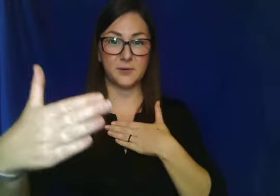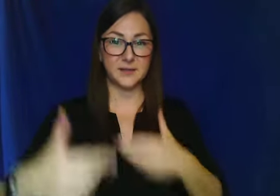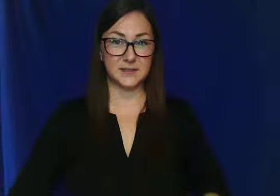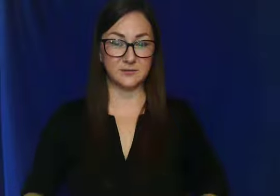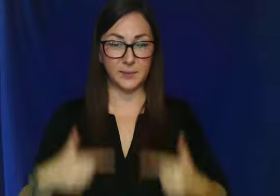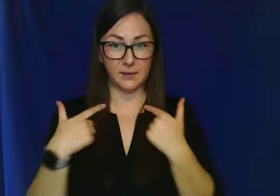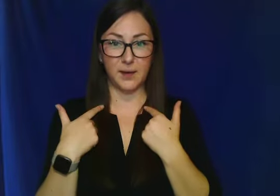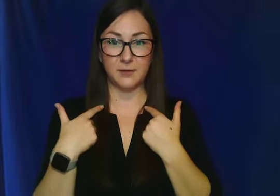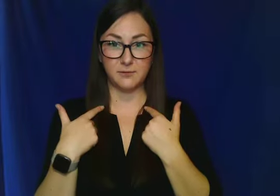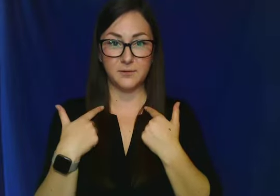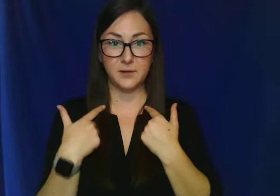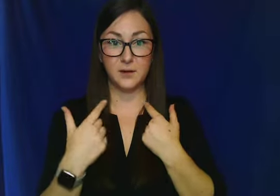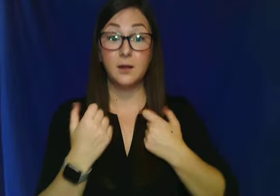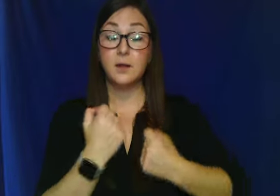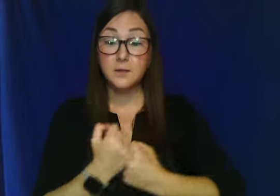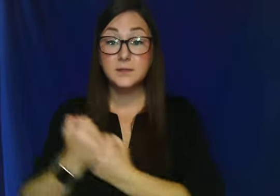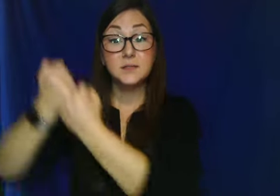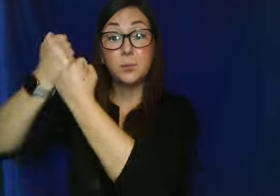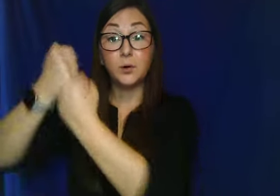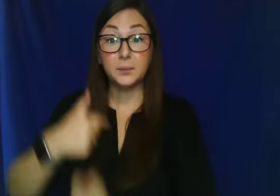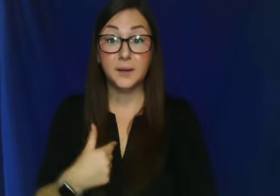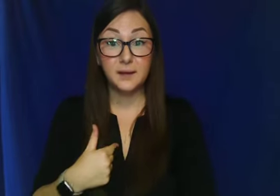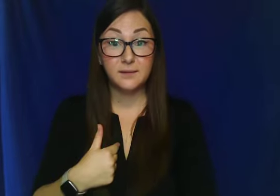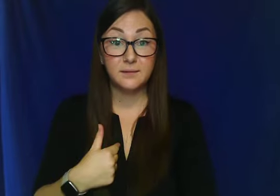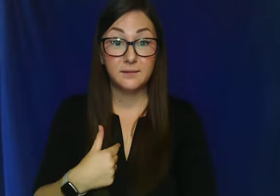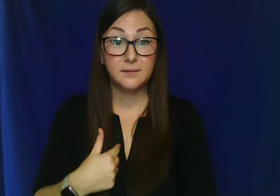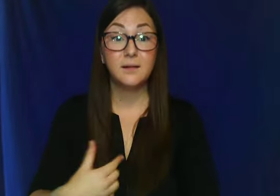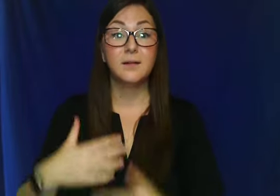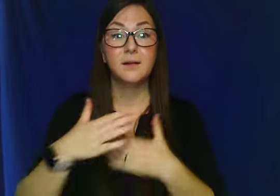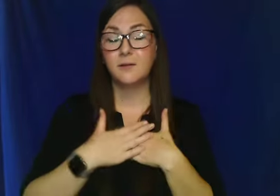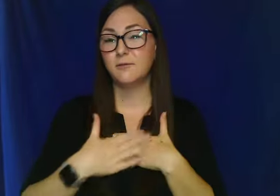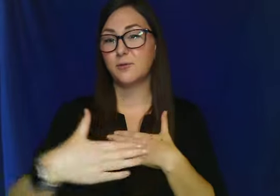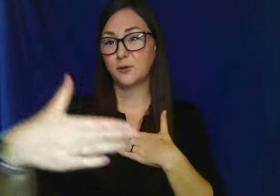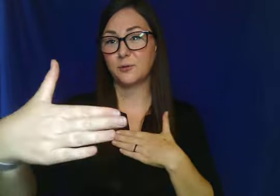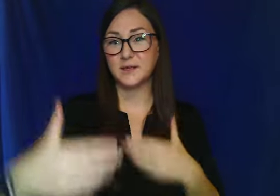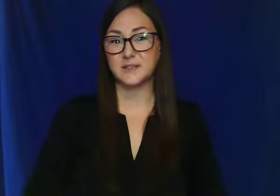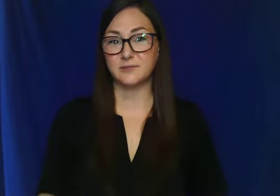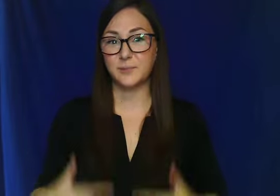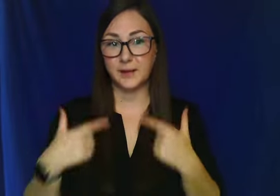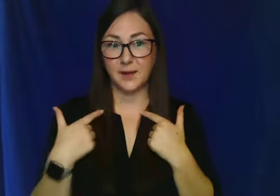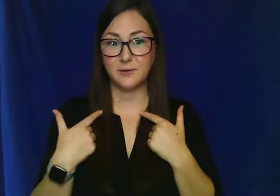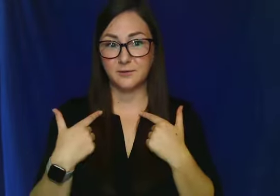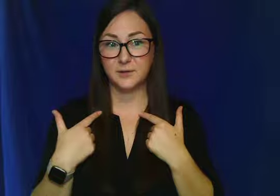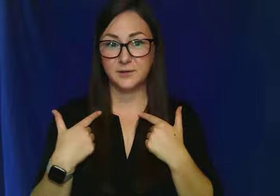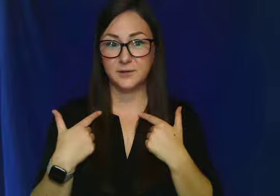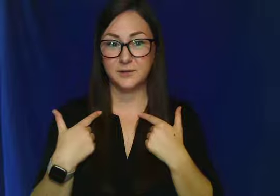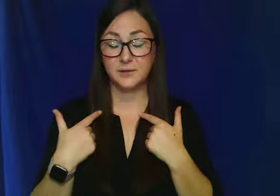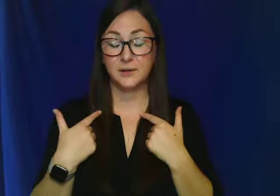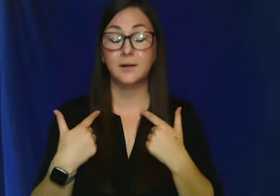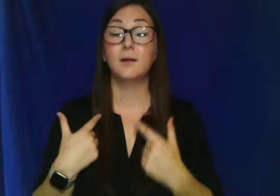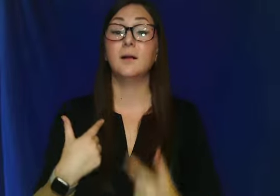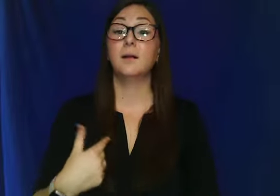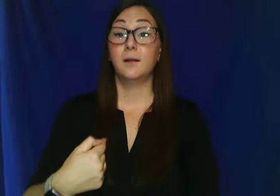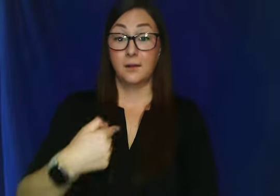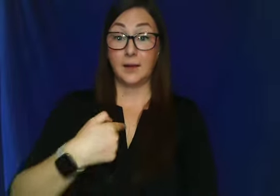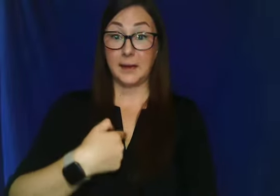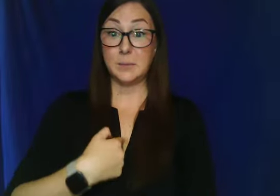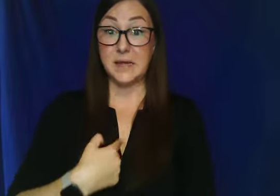rest of my life. Support me for the rest of my life. And me,